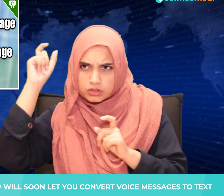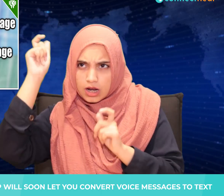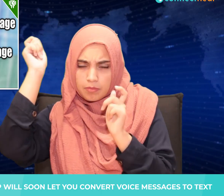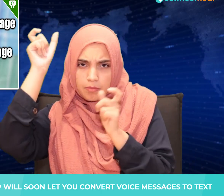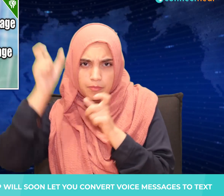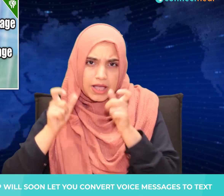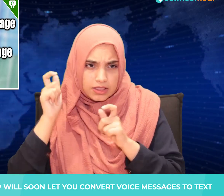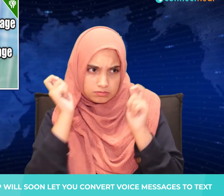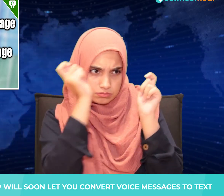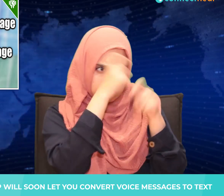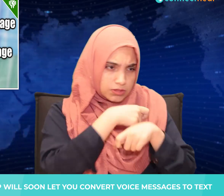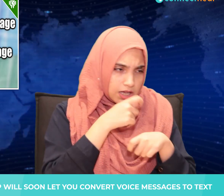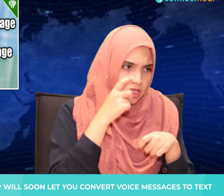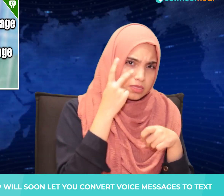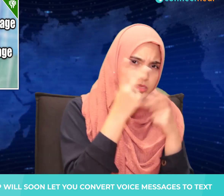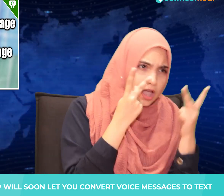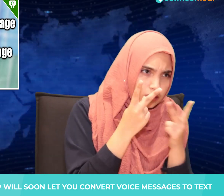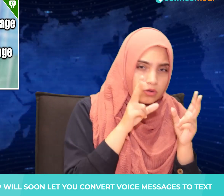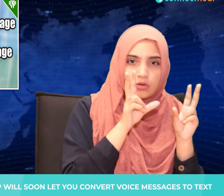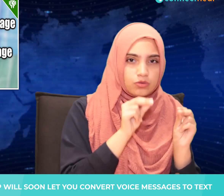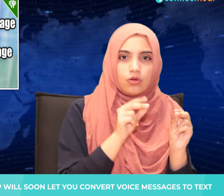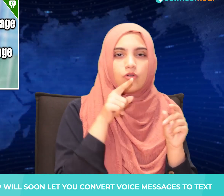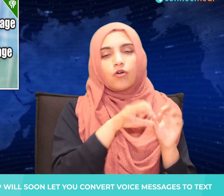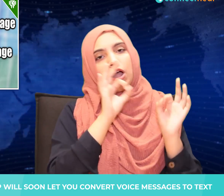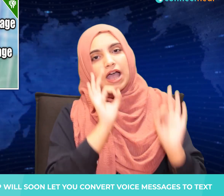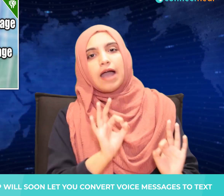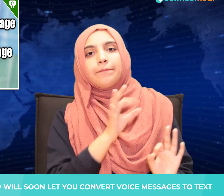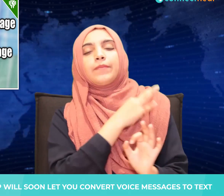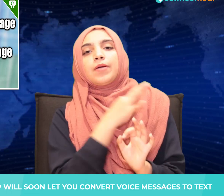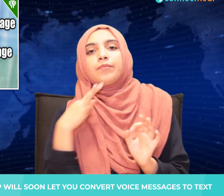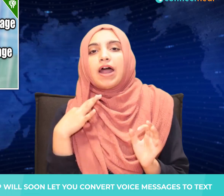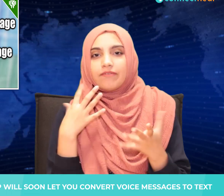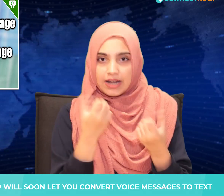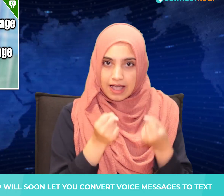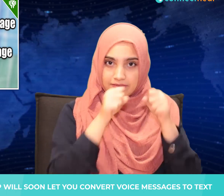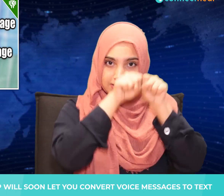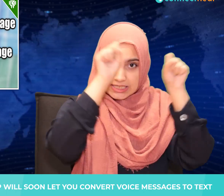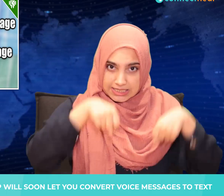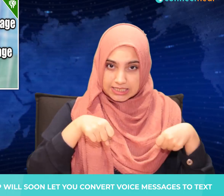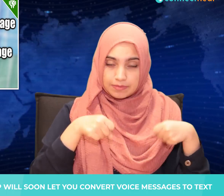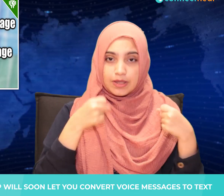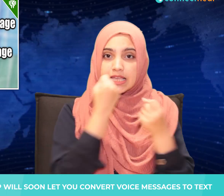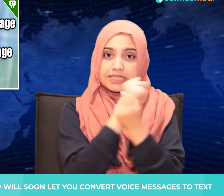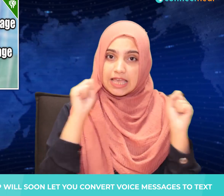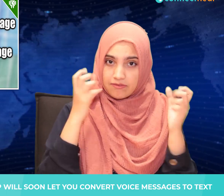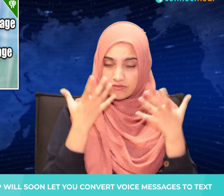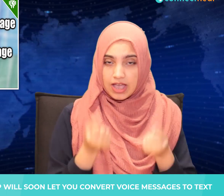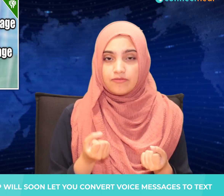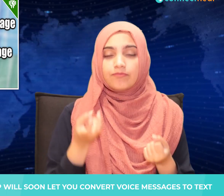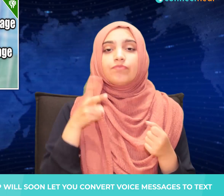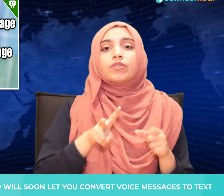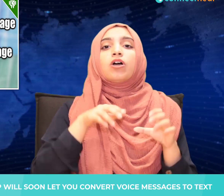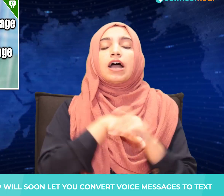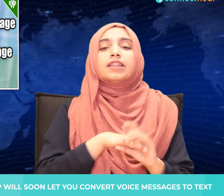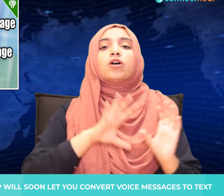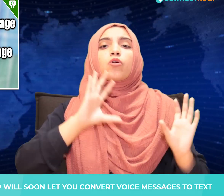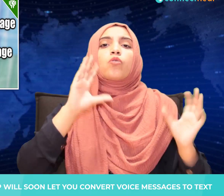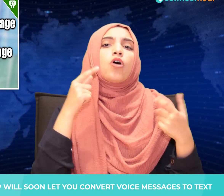this will also help your phone company improve its speech recognition technology since the conversion data will be sent